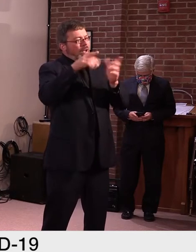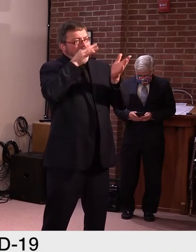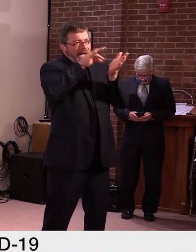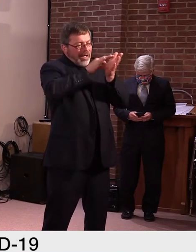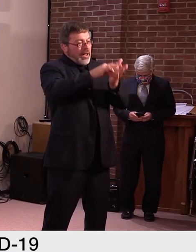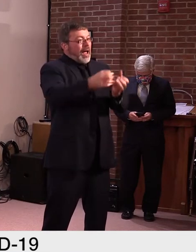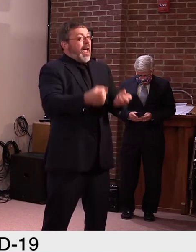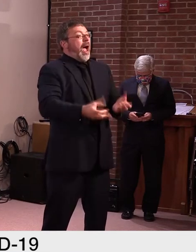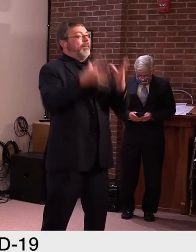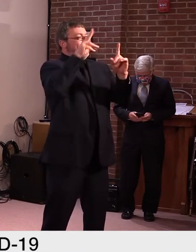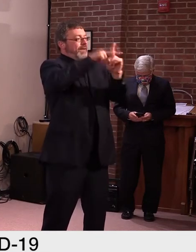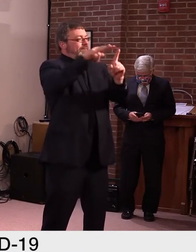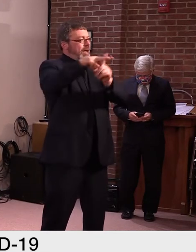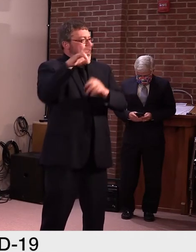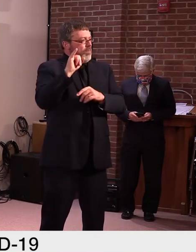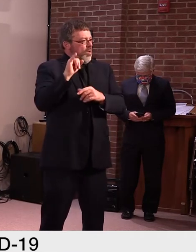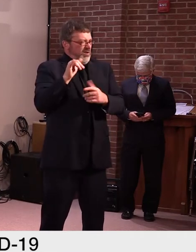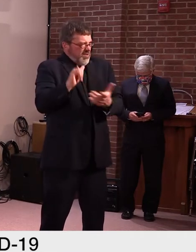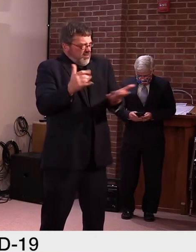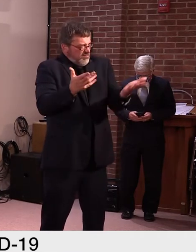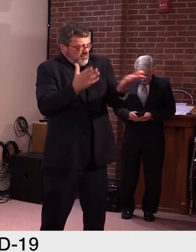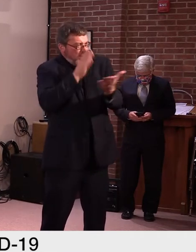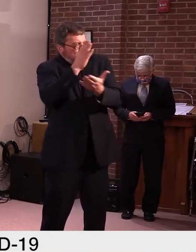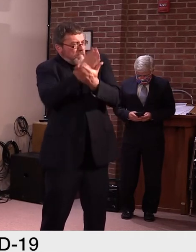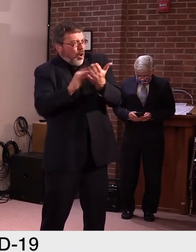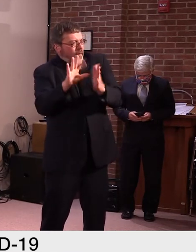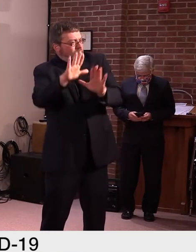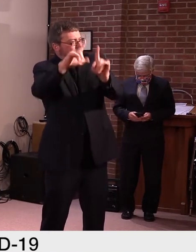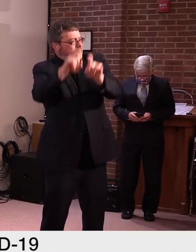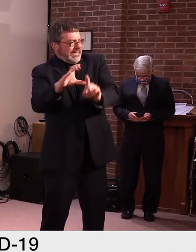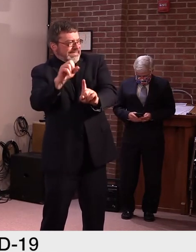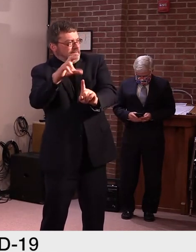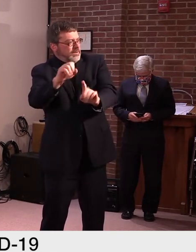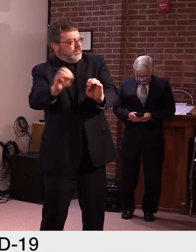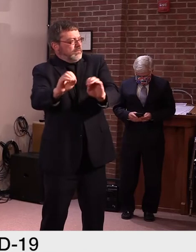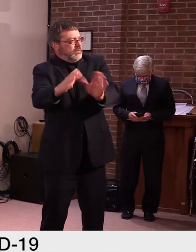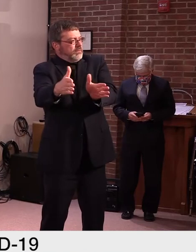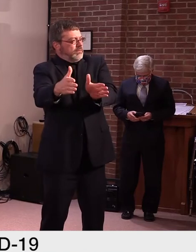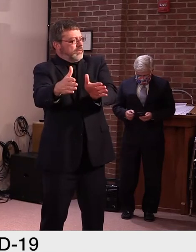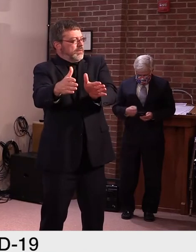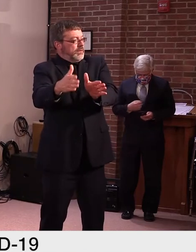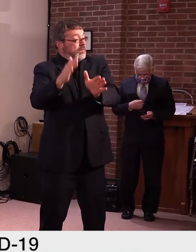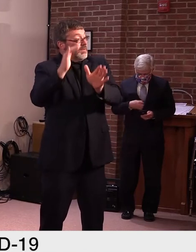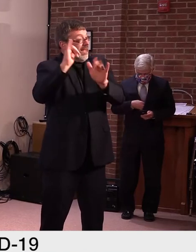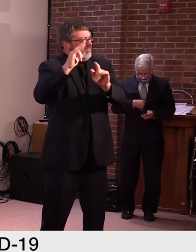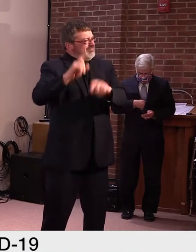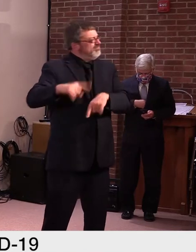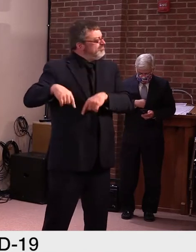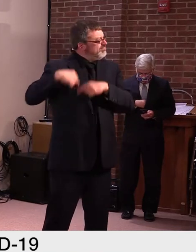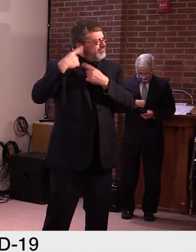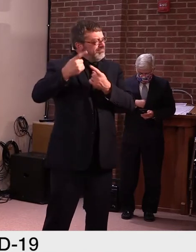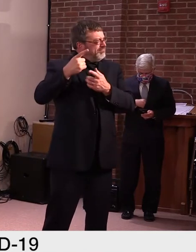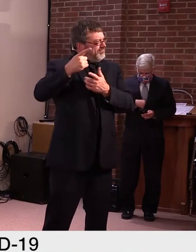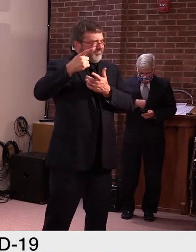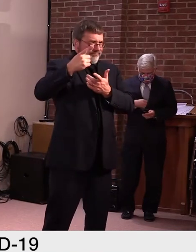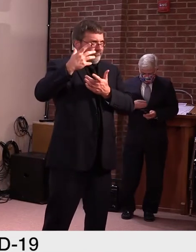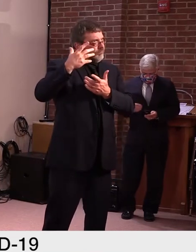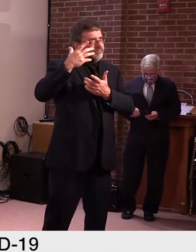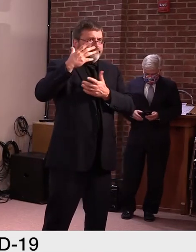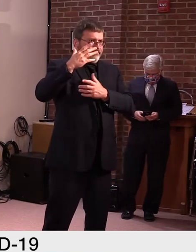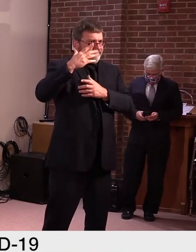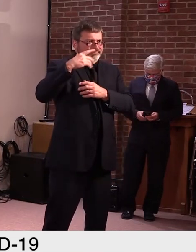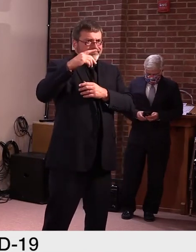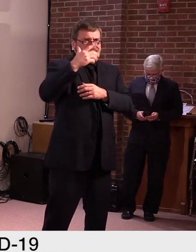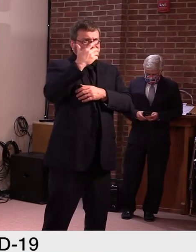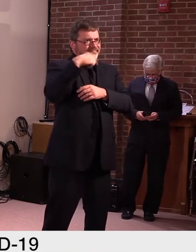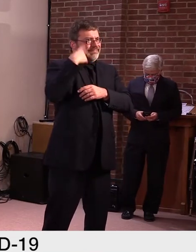benefits. And so, um, for the first time, uh, in a long time or, or in recent history, um, the number of